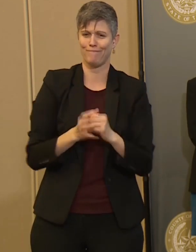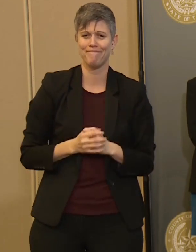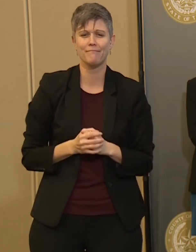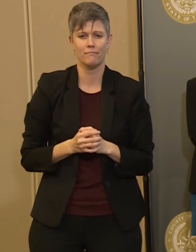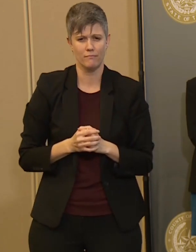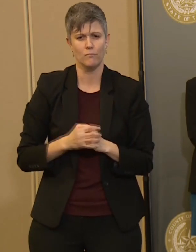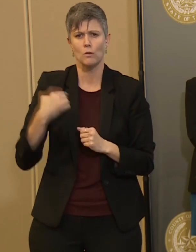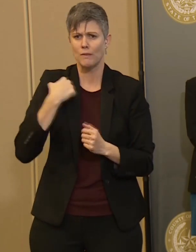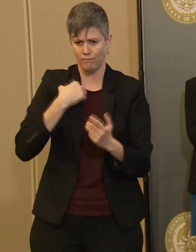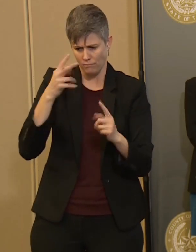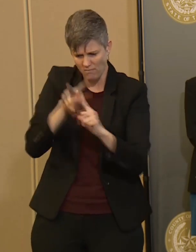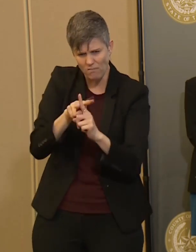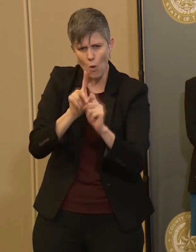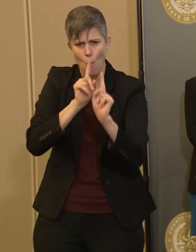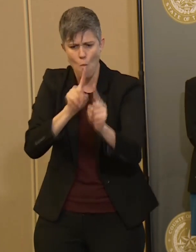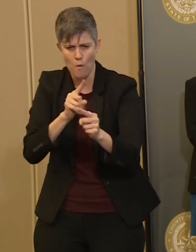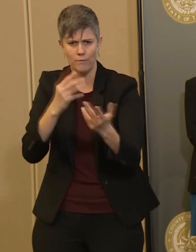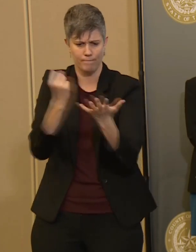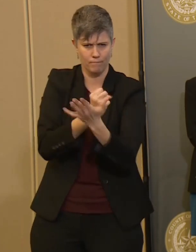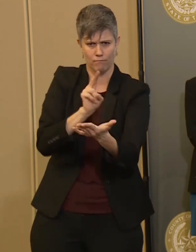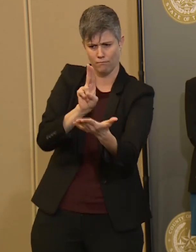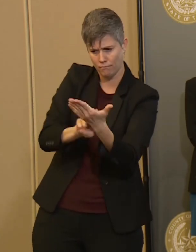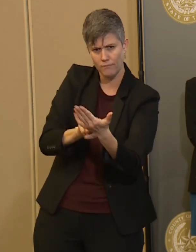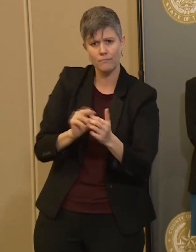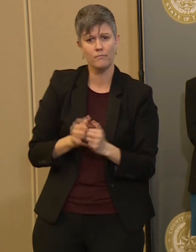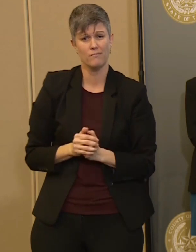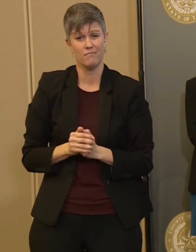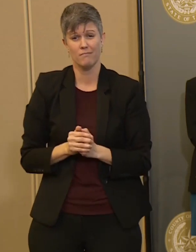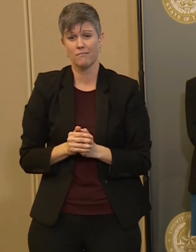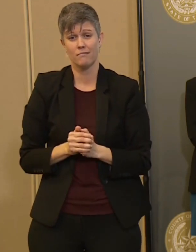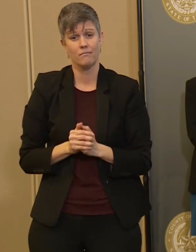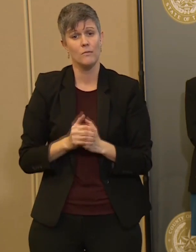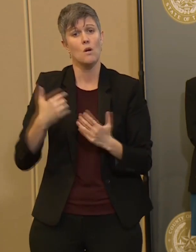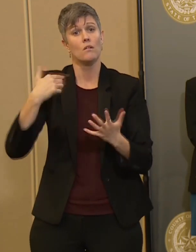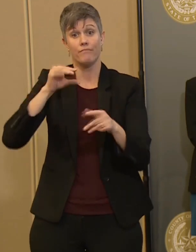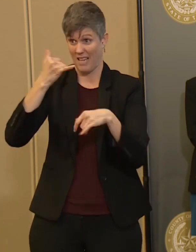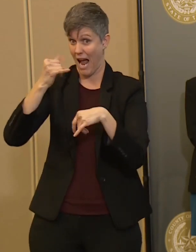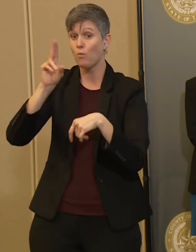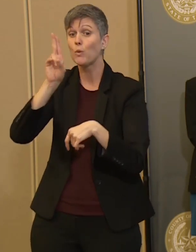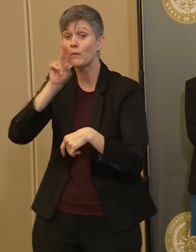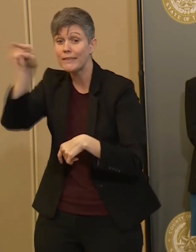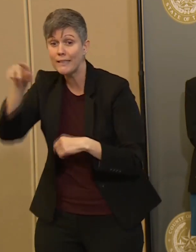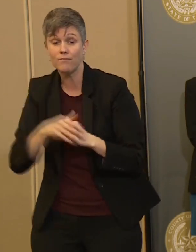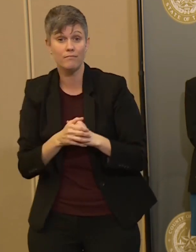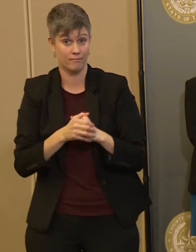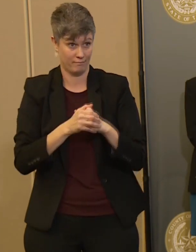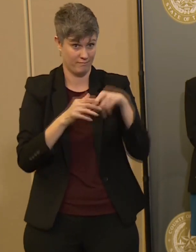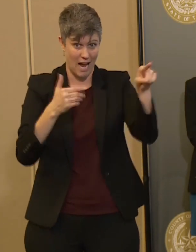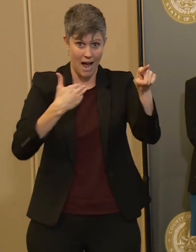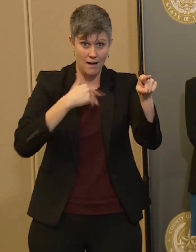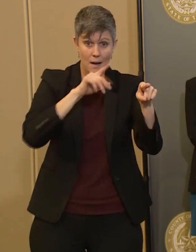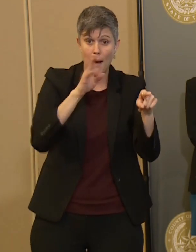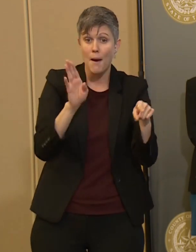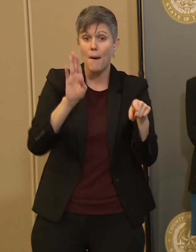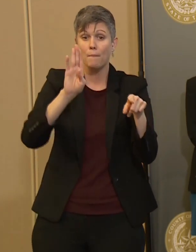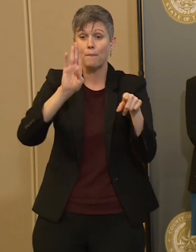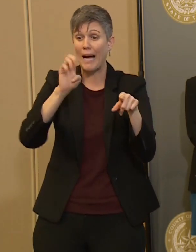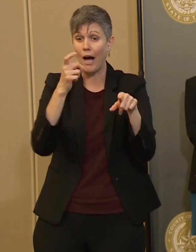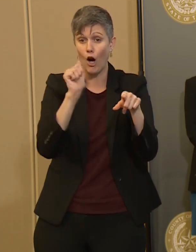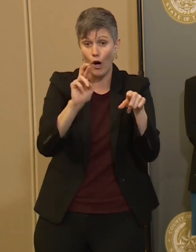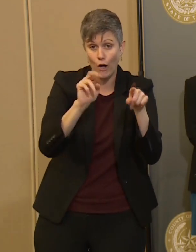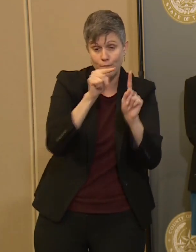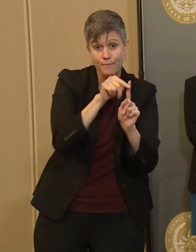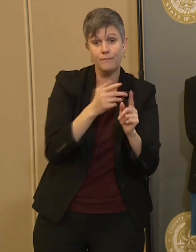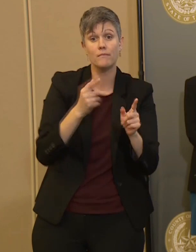safe orders are now being put into effect in Houston and Harris County and in Bexar County and San Antonio and